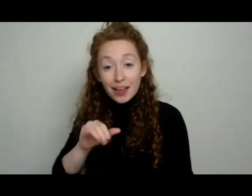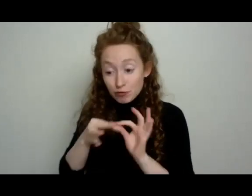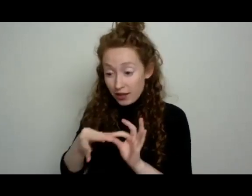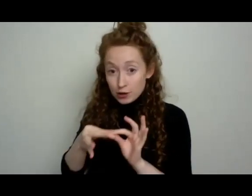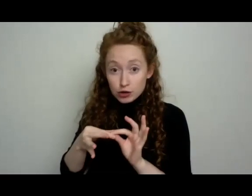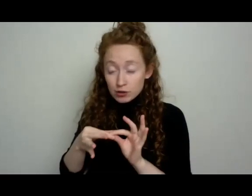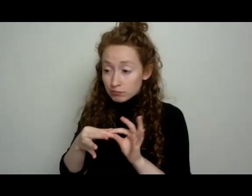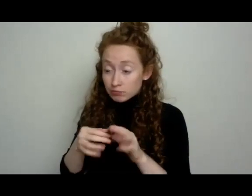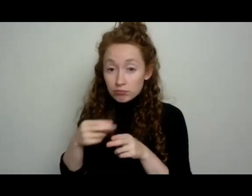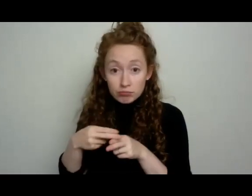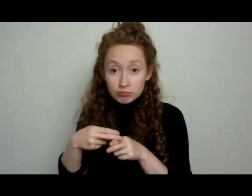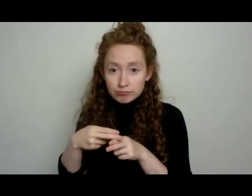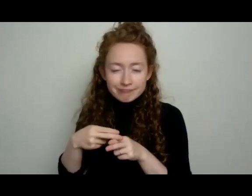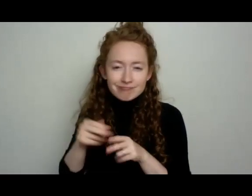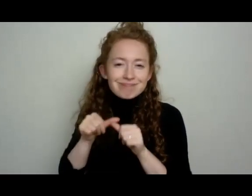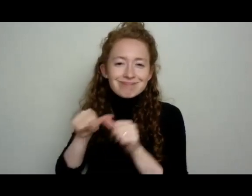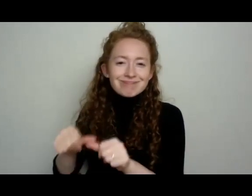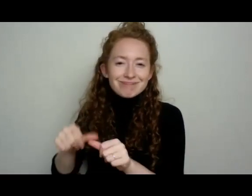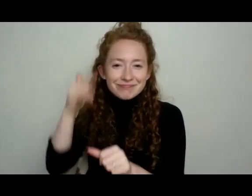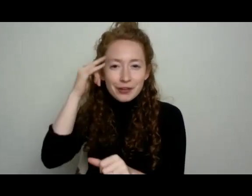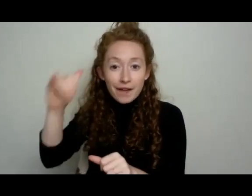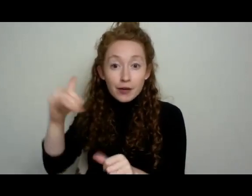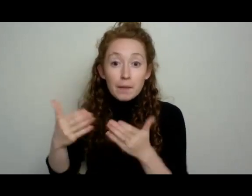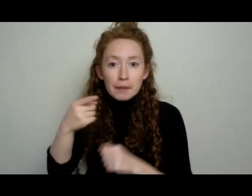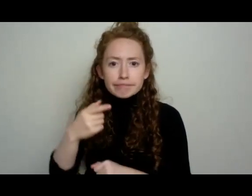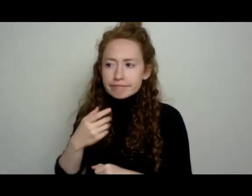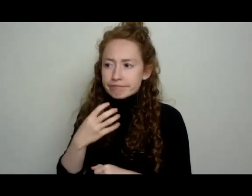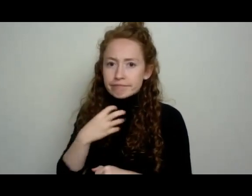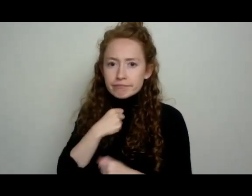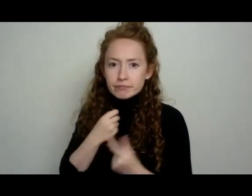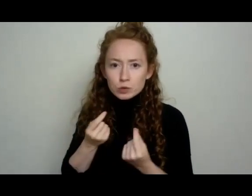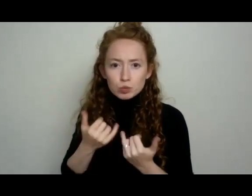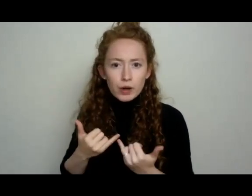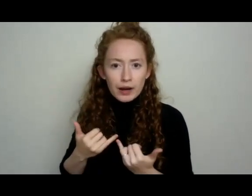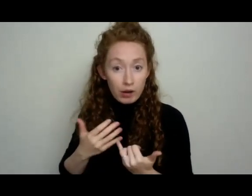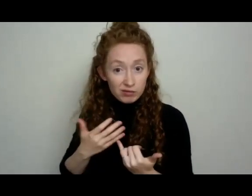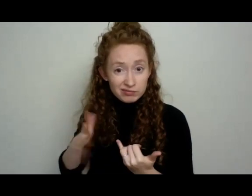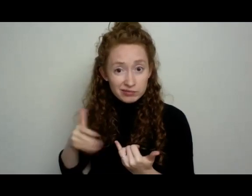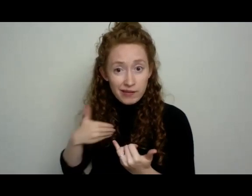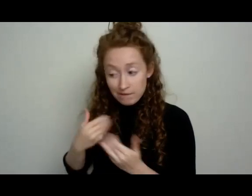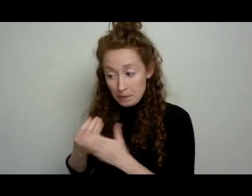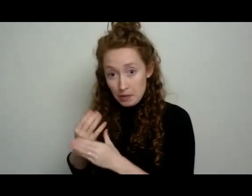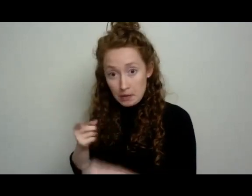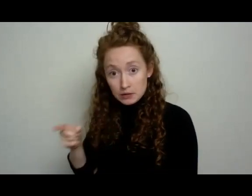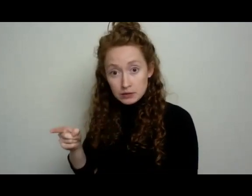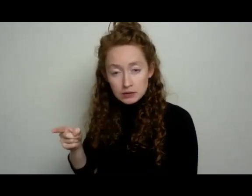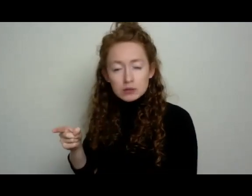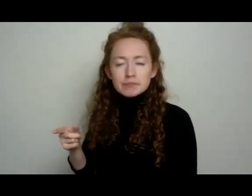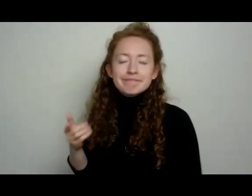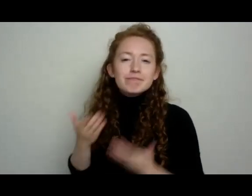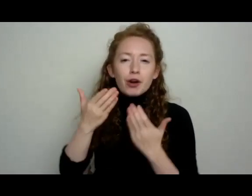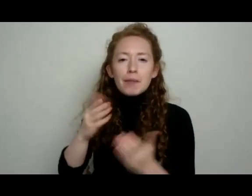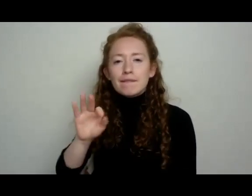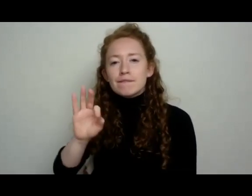right now, your plants, your cucumbers are already growing, you can foliar feed them. And so foliar feeding looks like